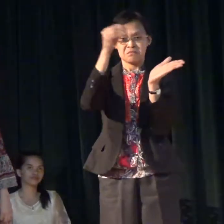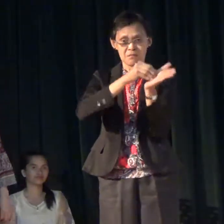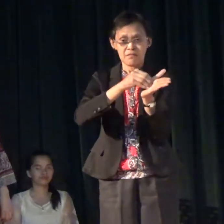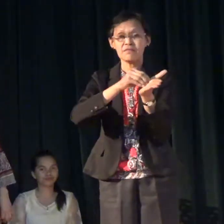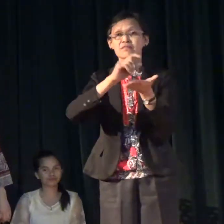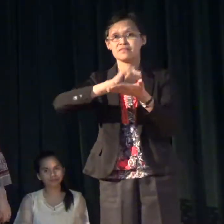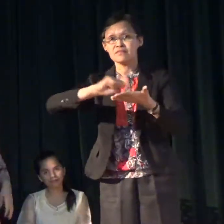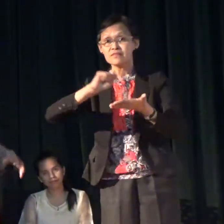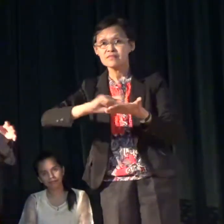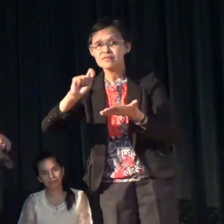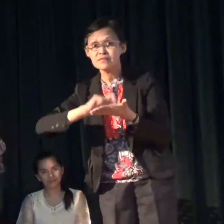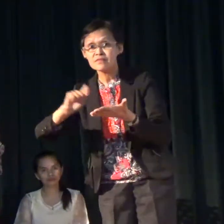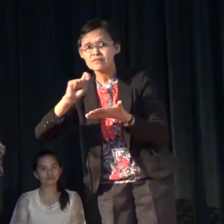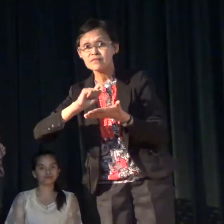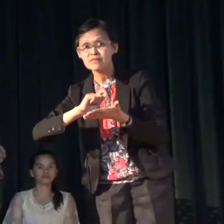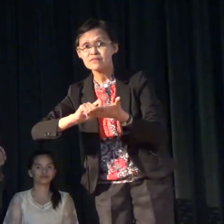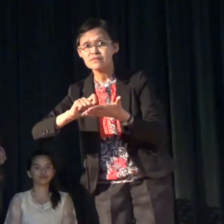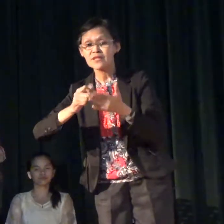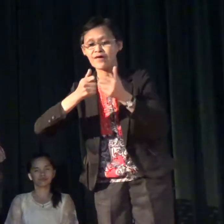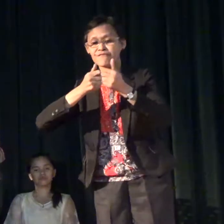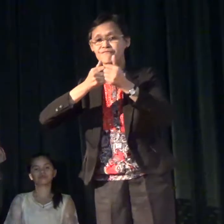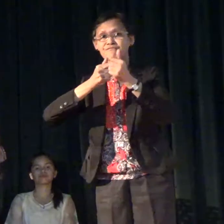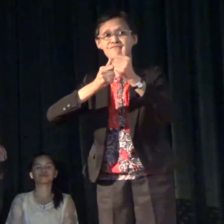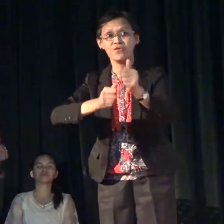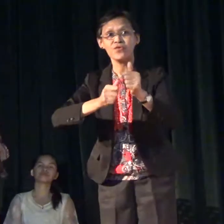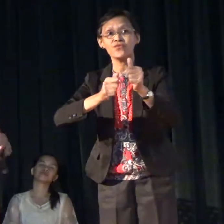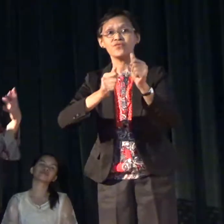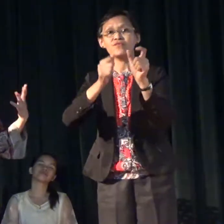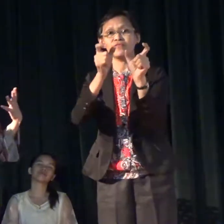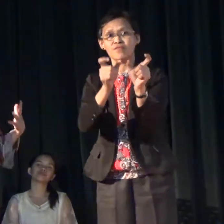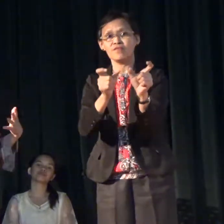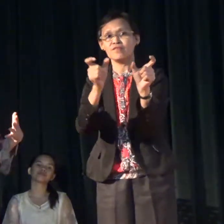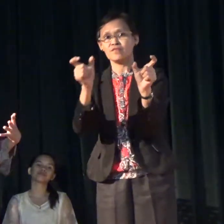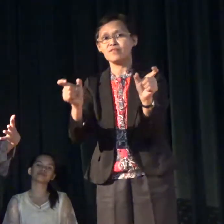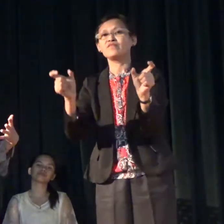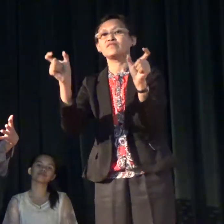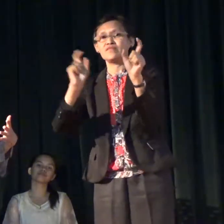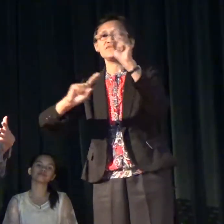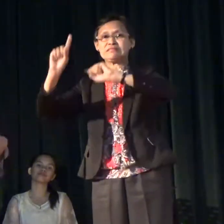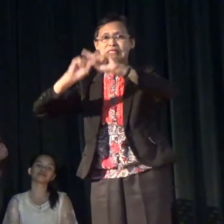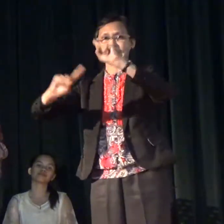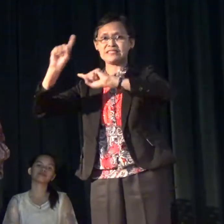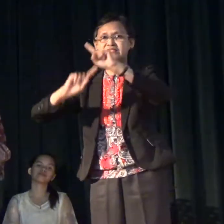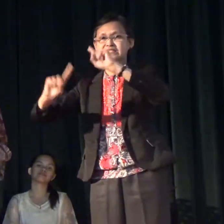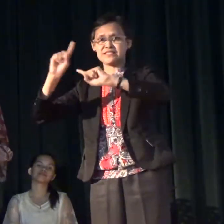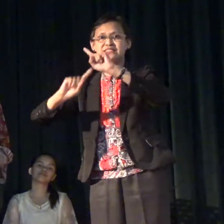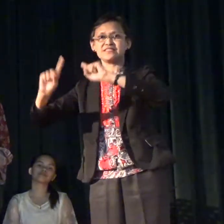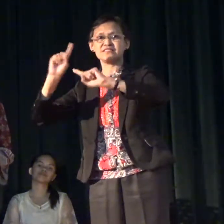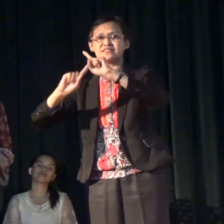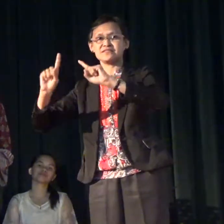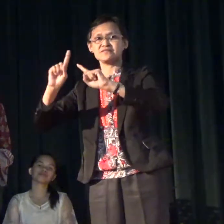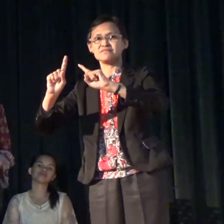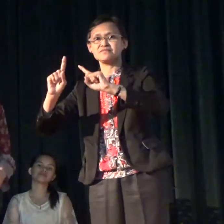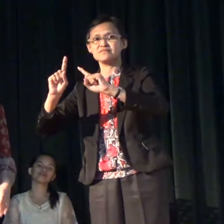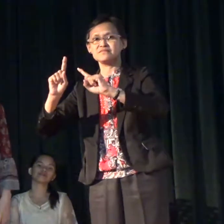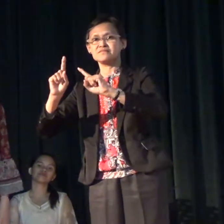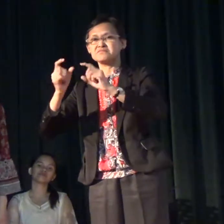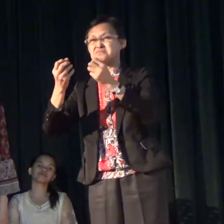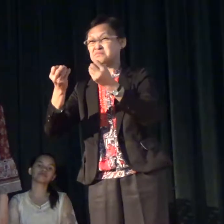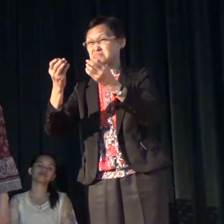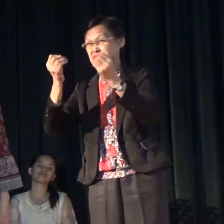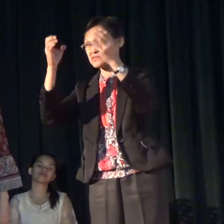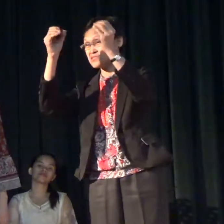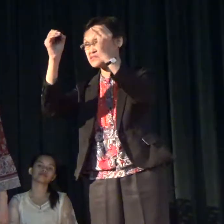that would be following the order of the signs. for many